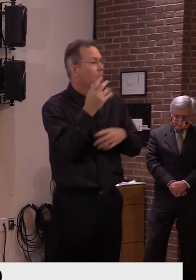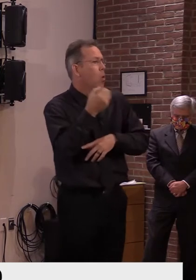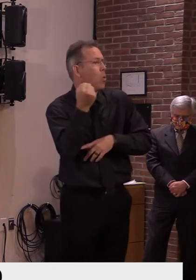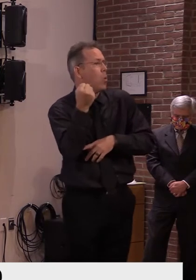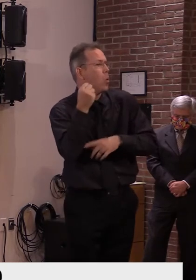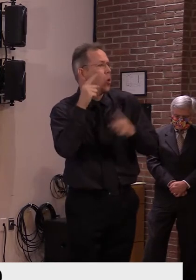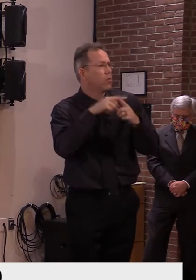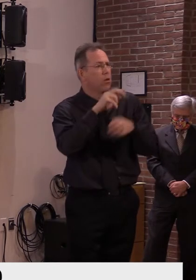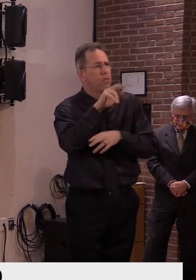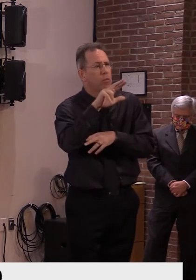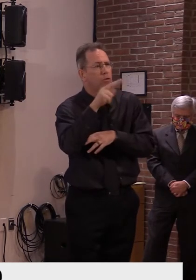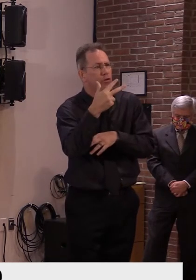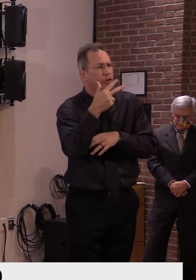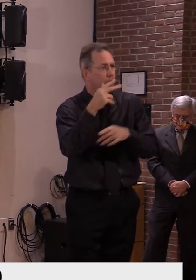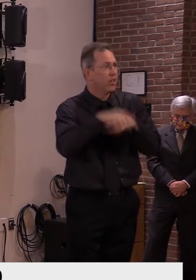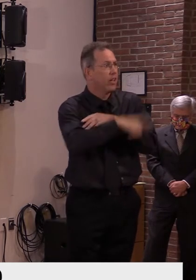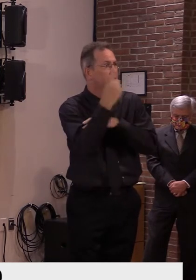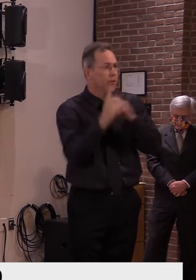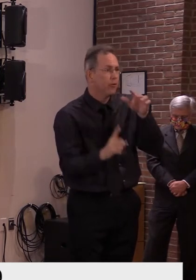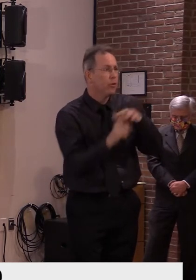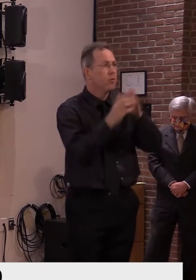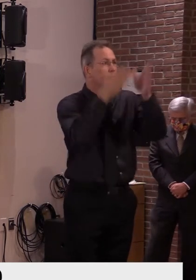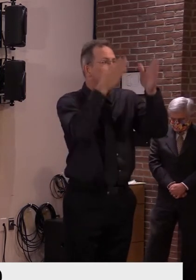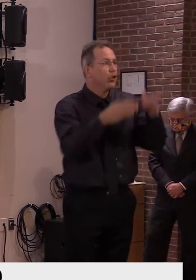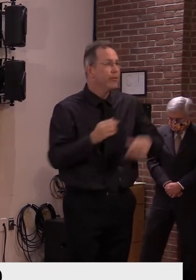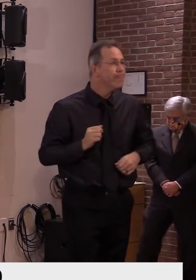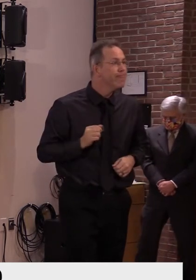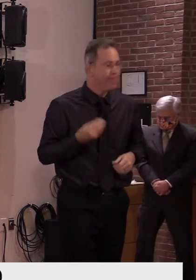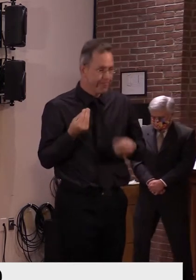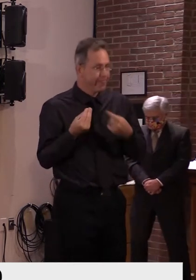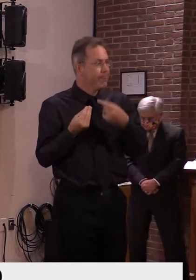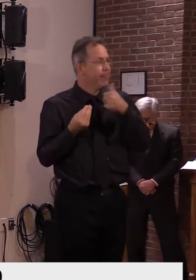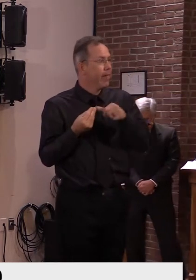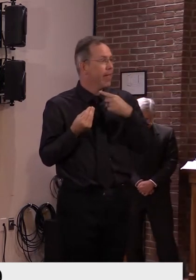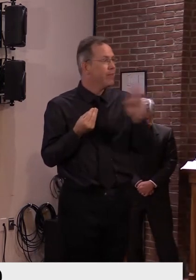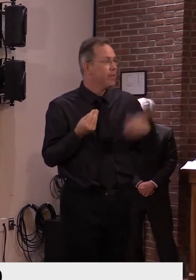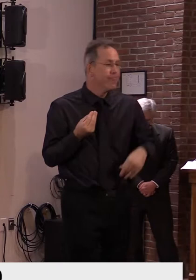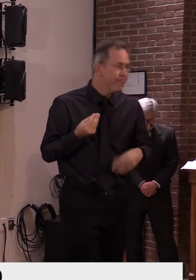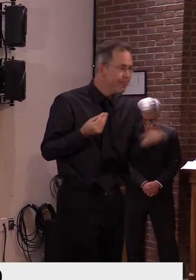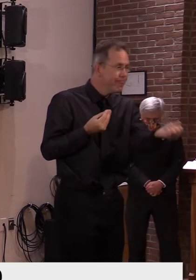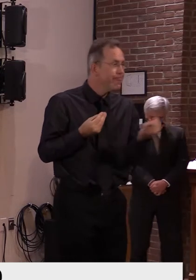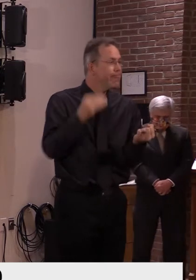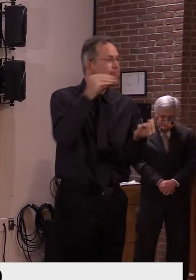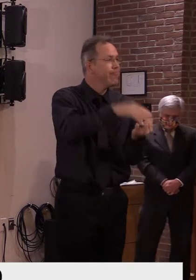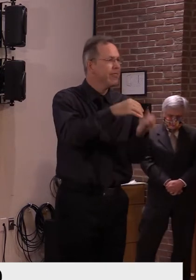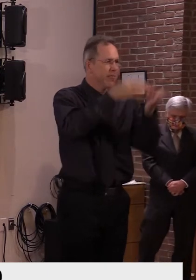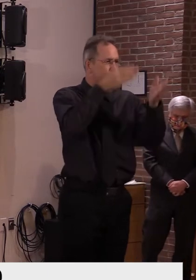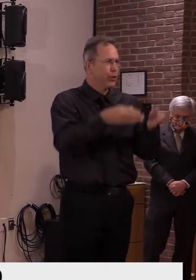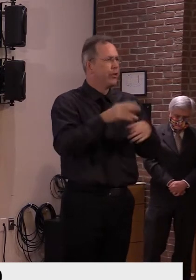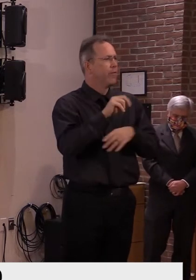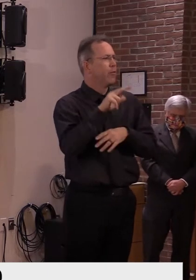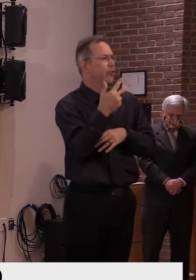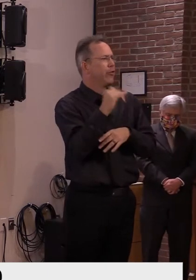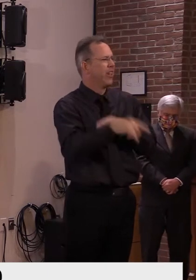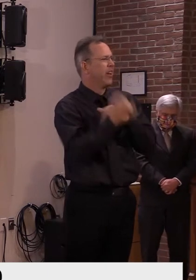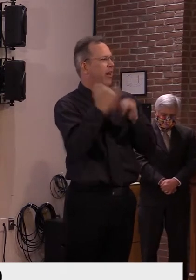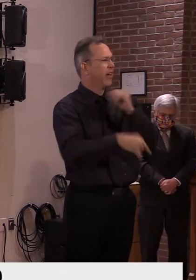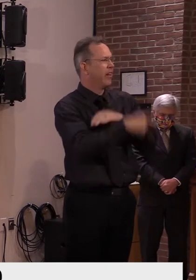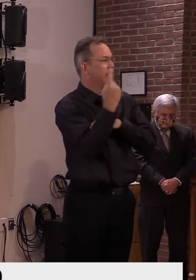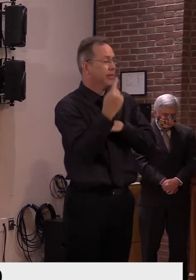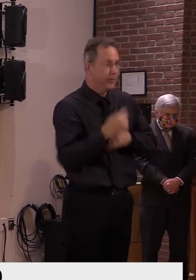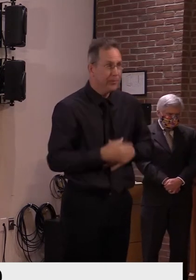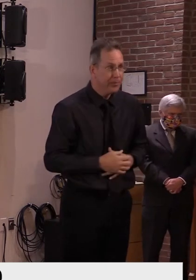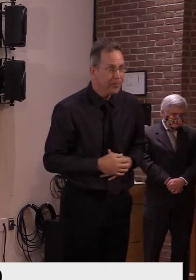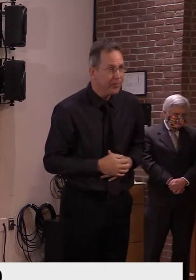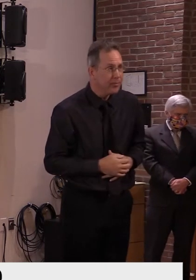polling places will be open and in-person voting can be done safely with a few extra precautions to help